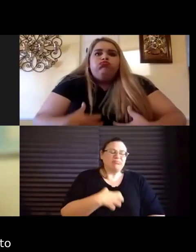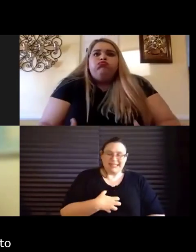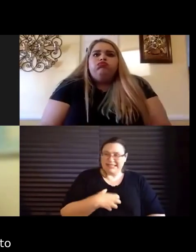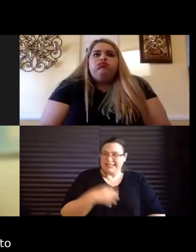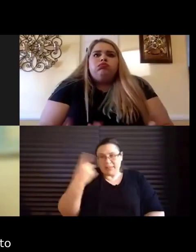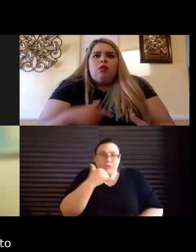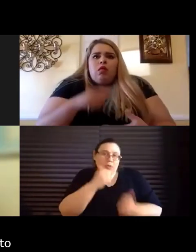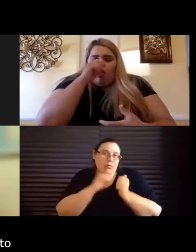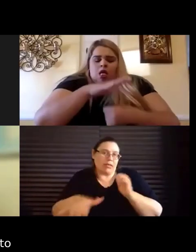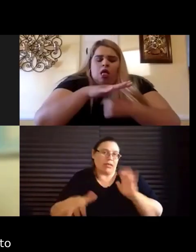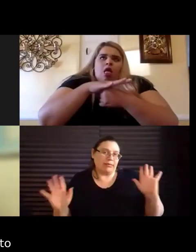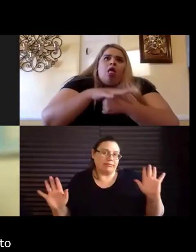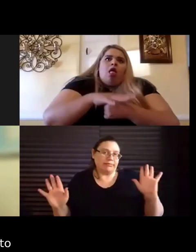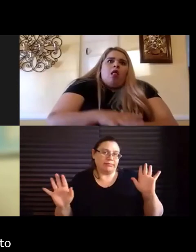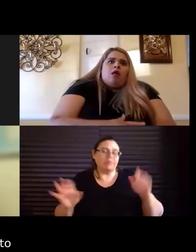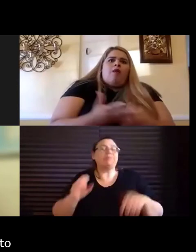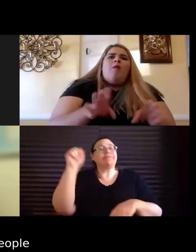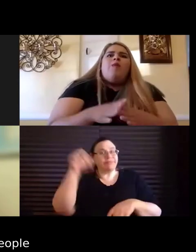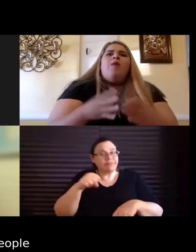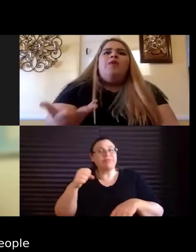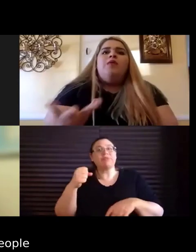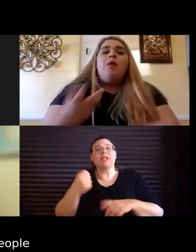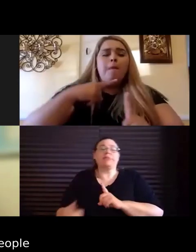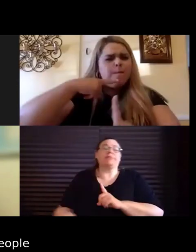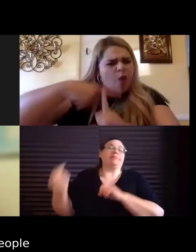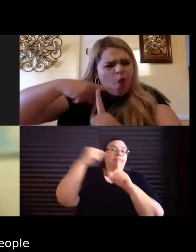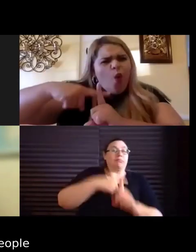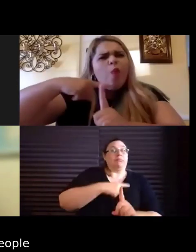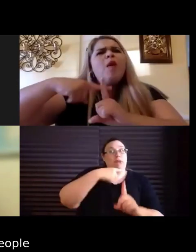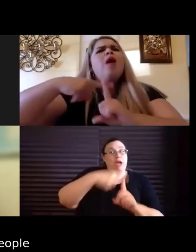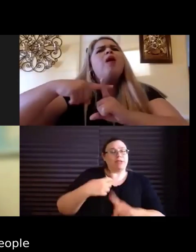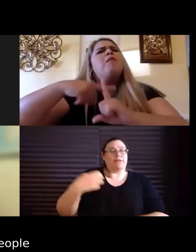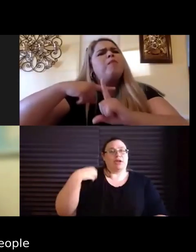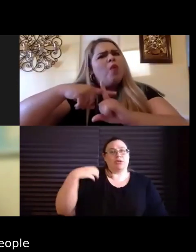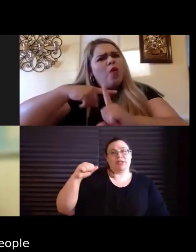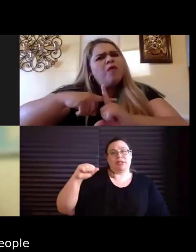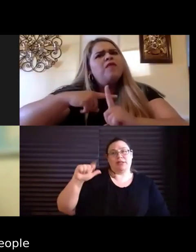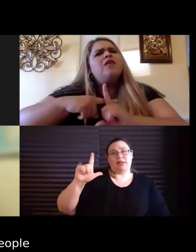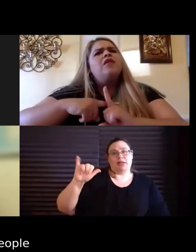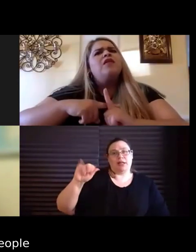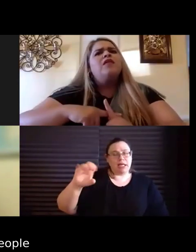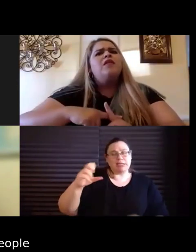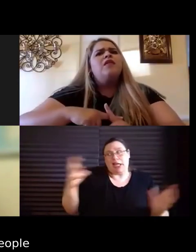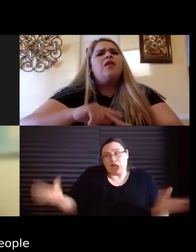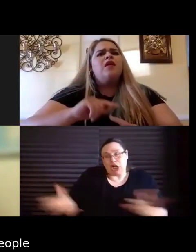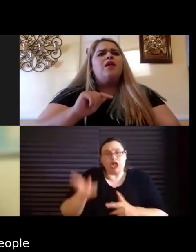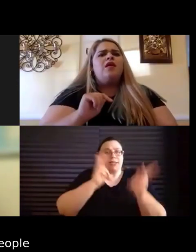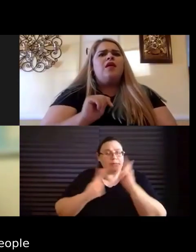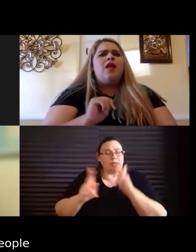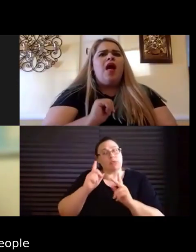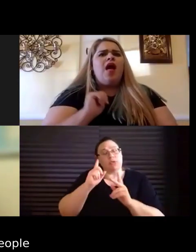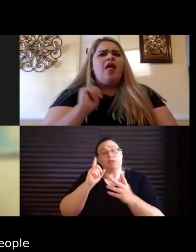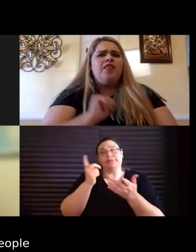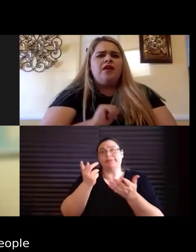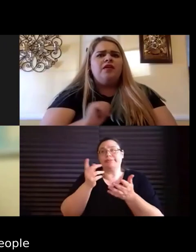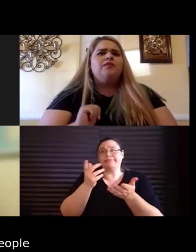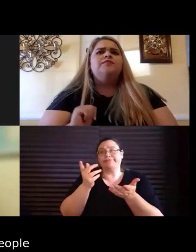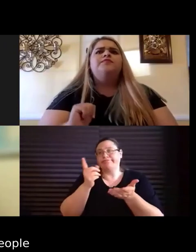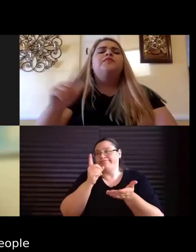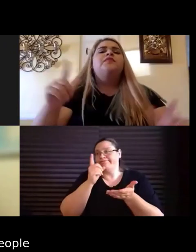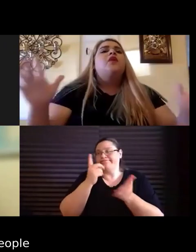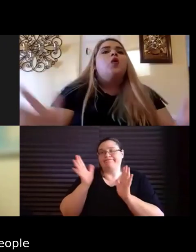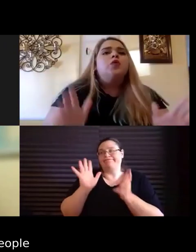I would go back to positive coaching alliance there, they have a whole, you know, I would encourage people to kind of look at their,